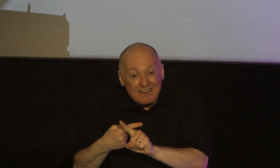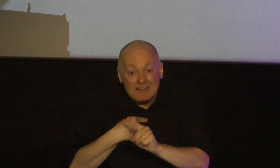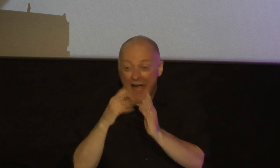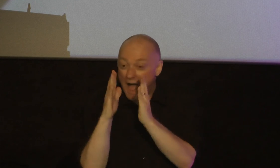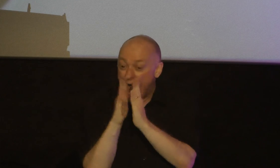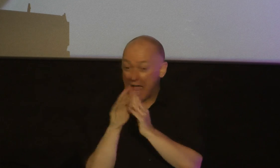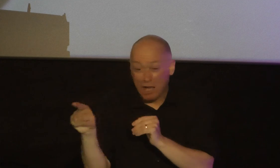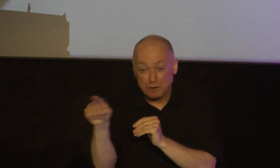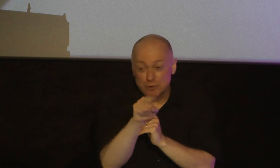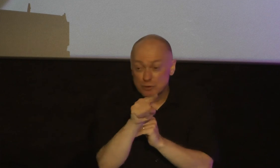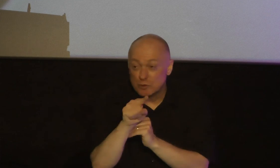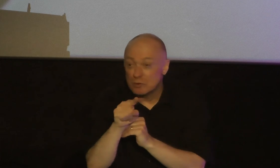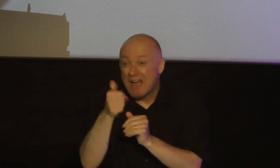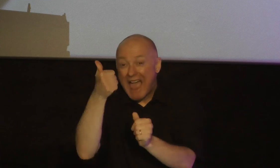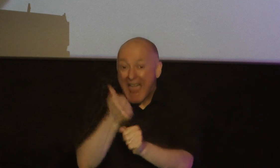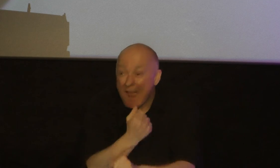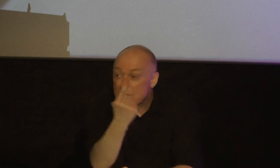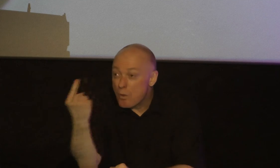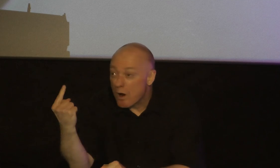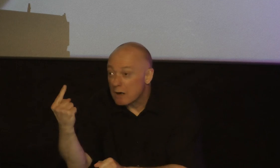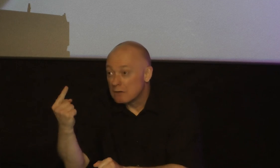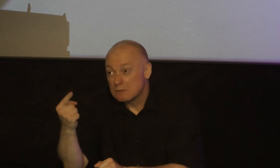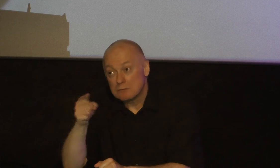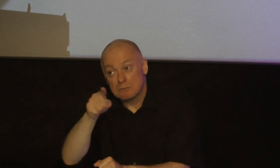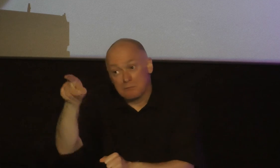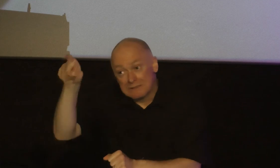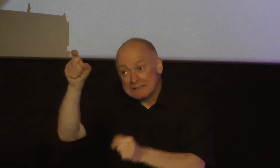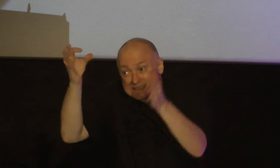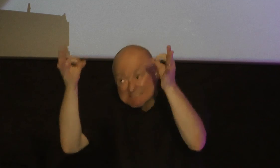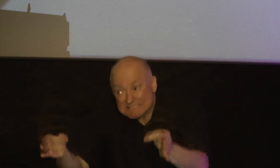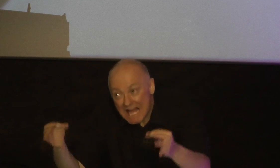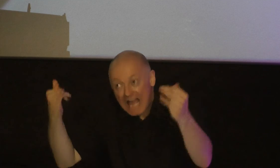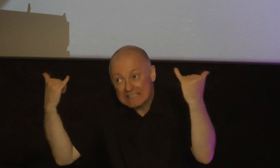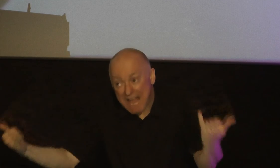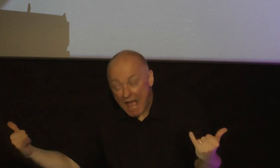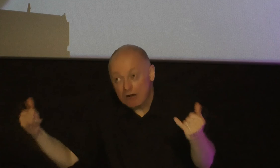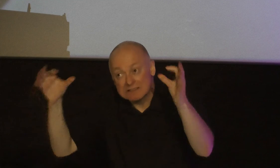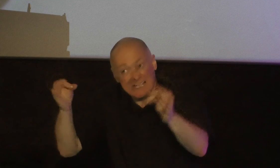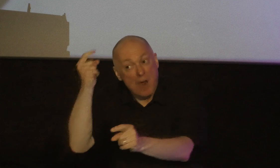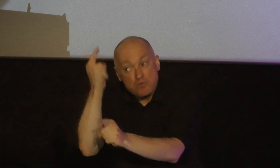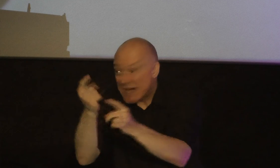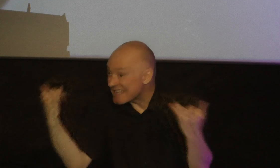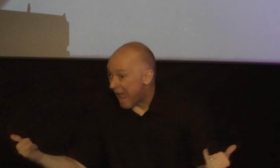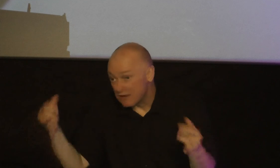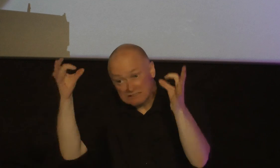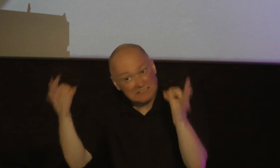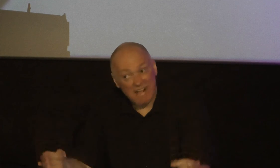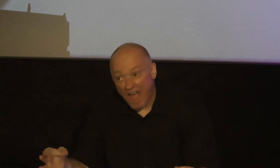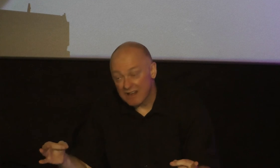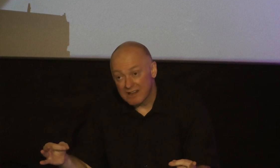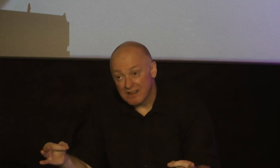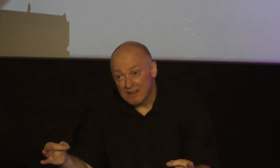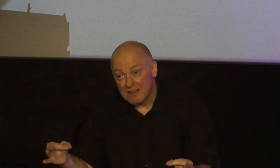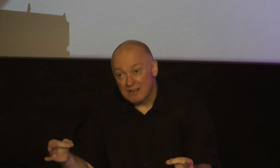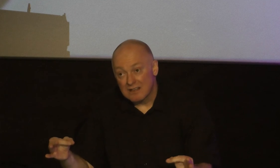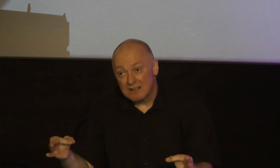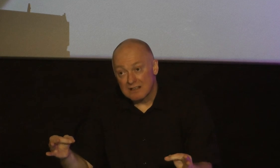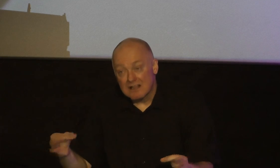to decide every single one of you this is your church home I'm asking you to decide right now I will be quick to